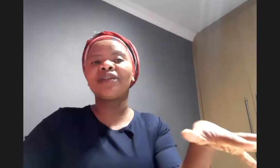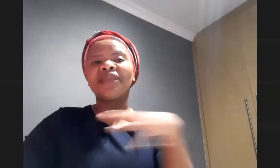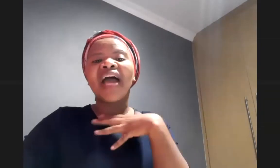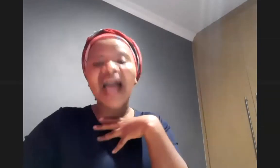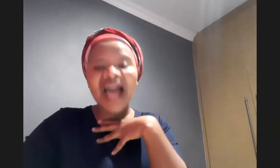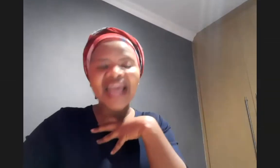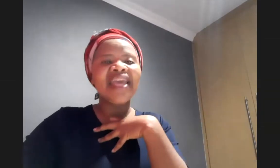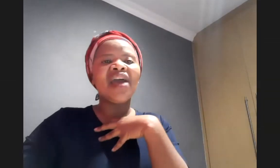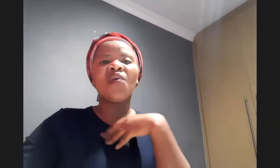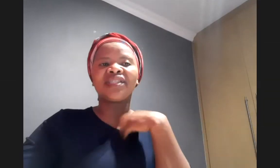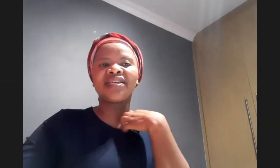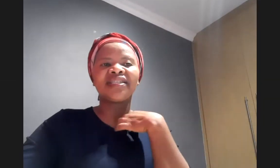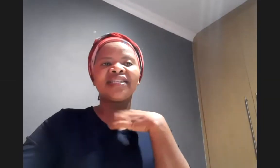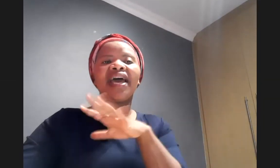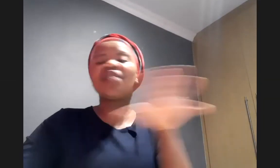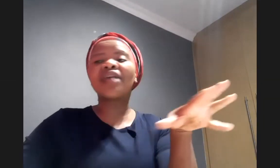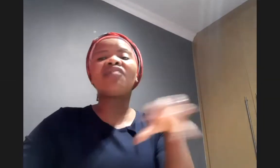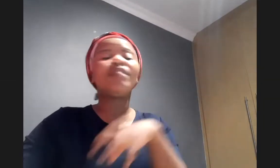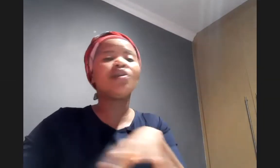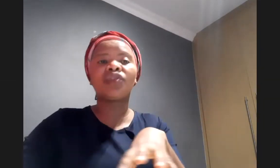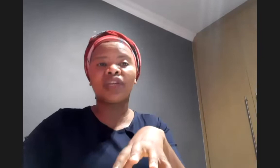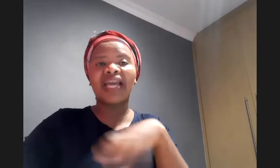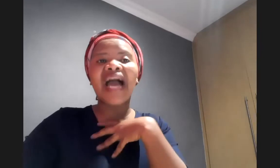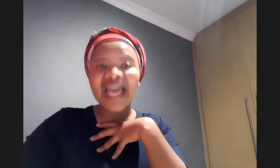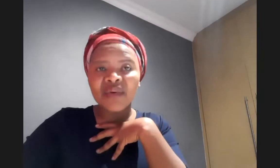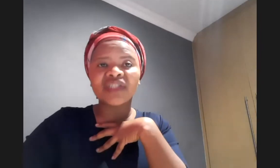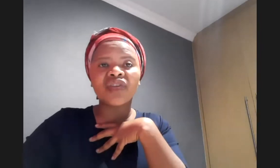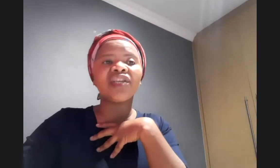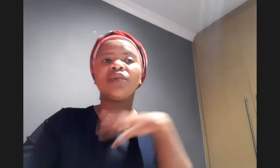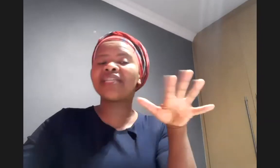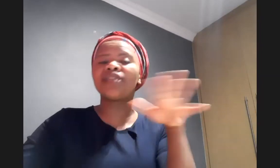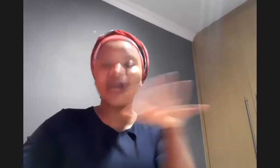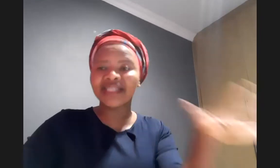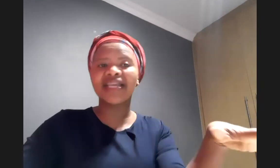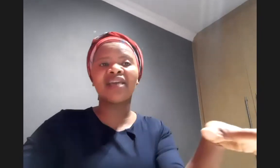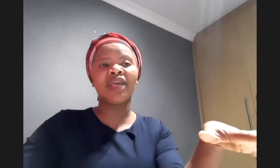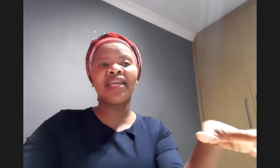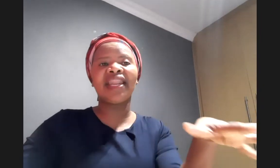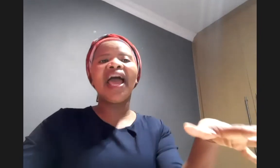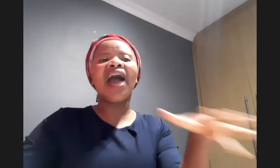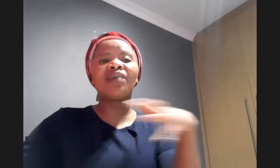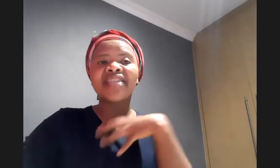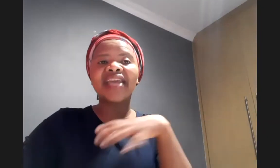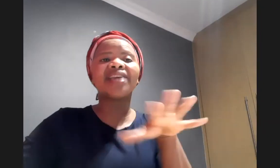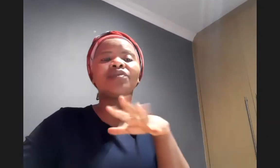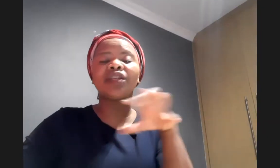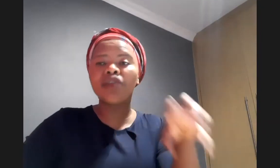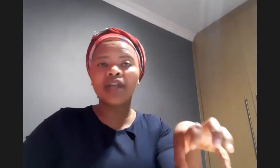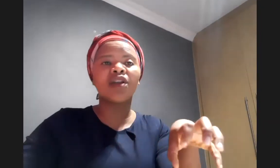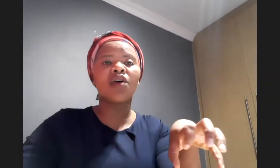i was thirsty and you gave me no drink i was a stranger you did not take me in i was naked you did not close